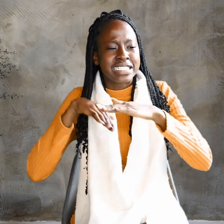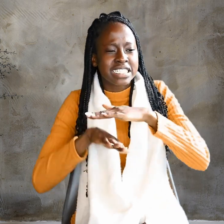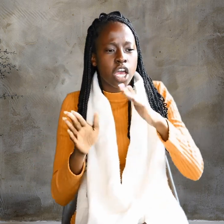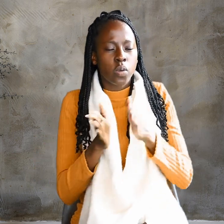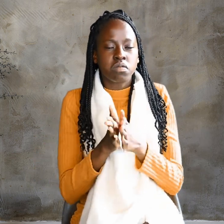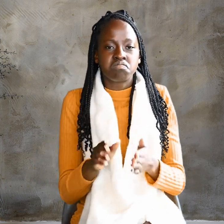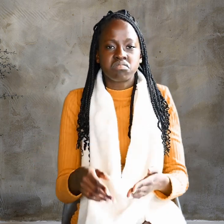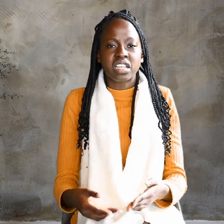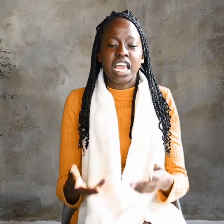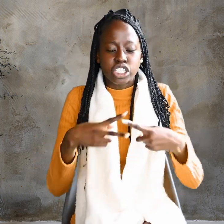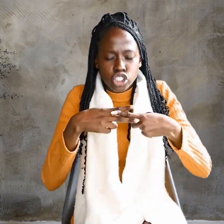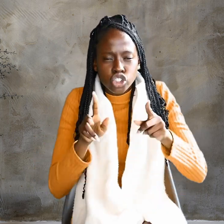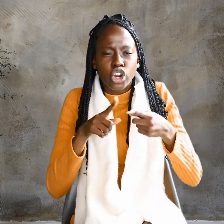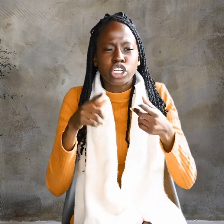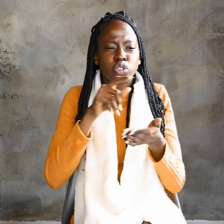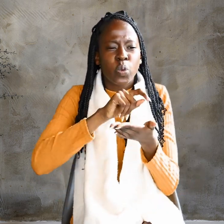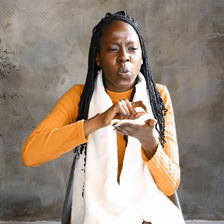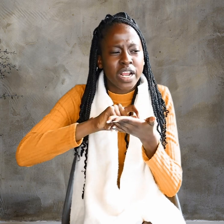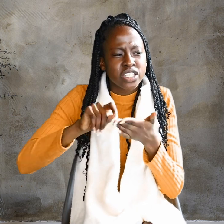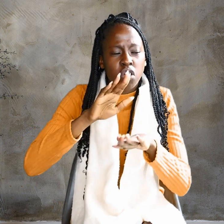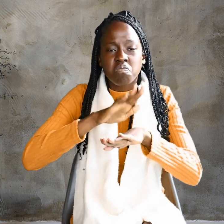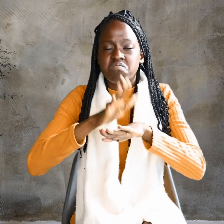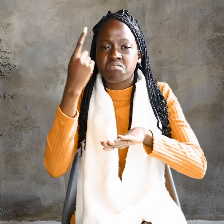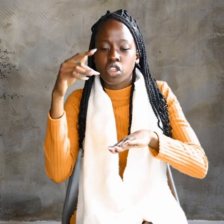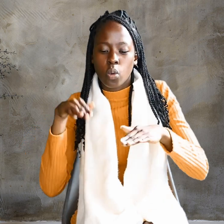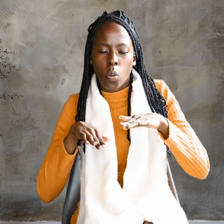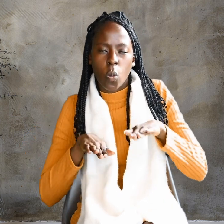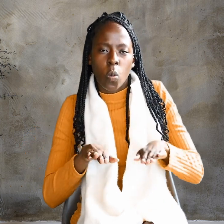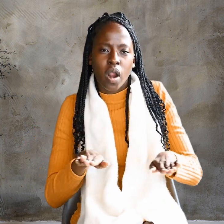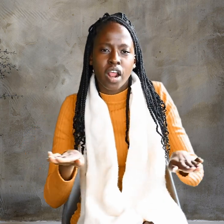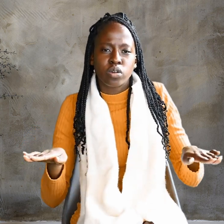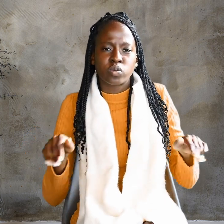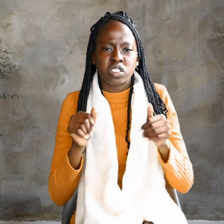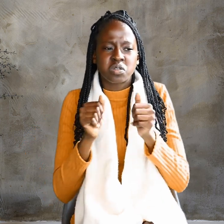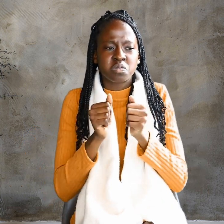down and started to write on the ground with his finger.